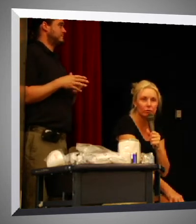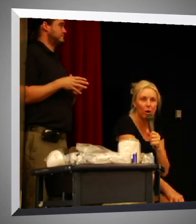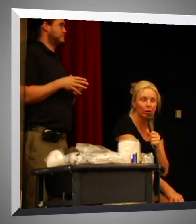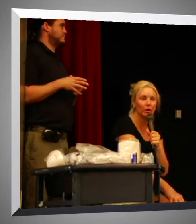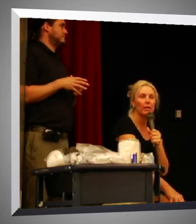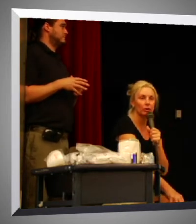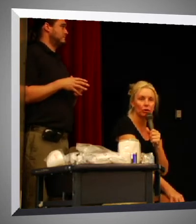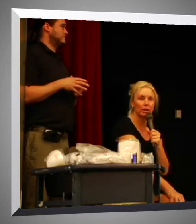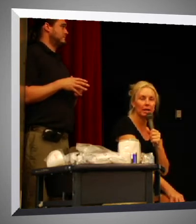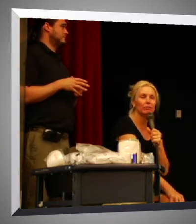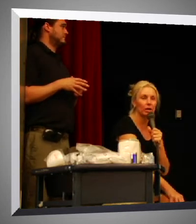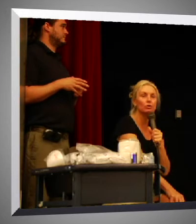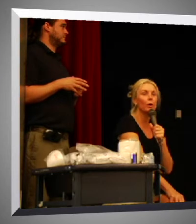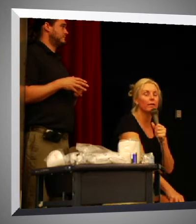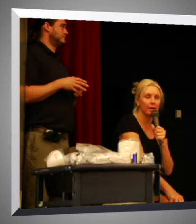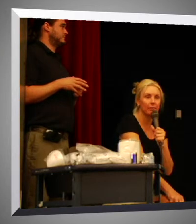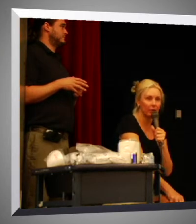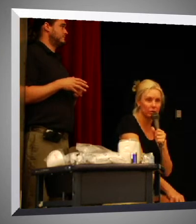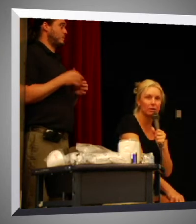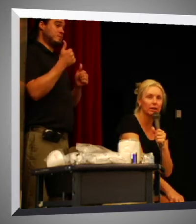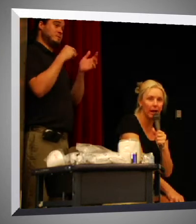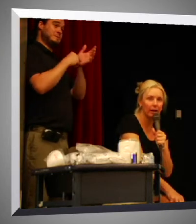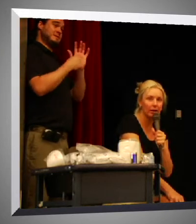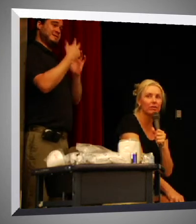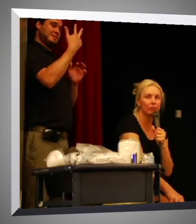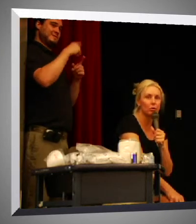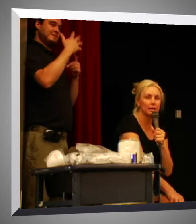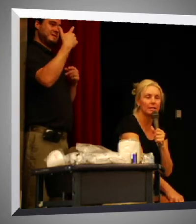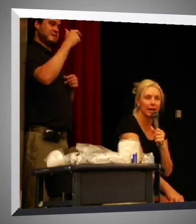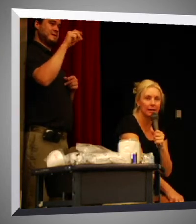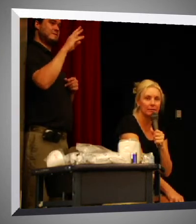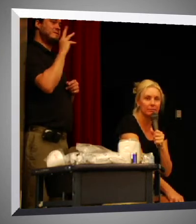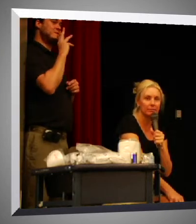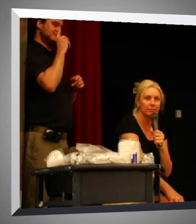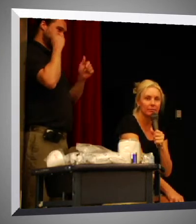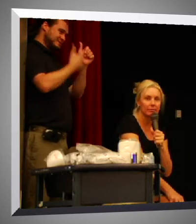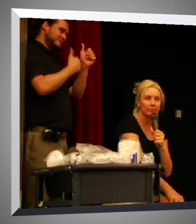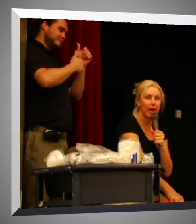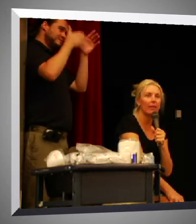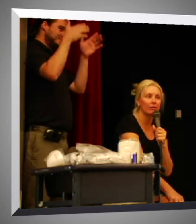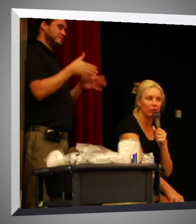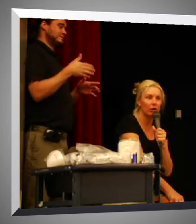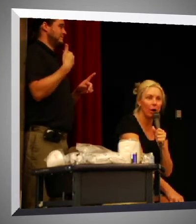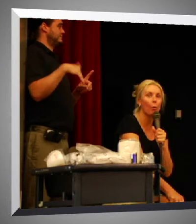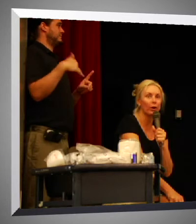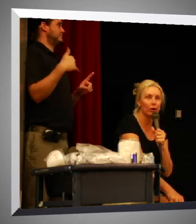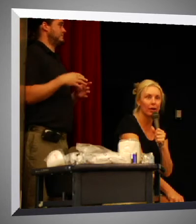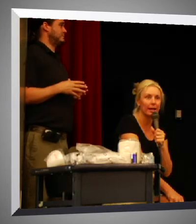of water that you're going to need for each one of them every single day for 14 days. And then figure out where you're going to